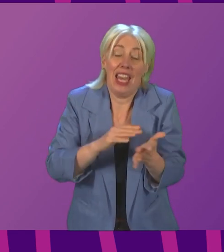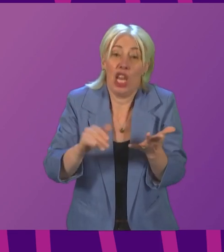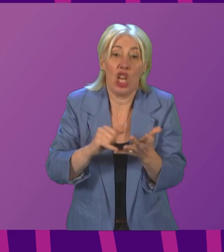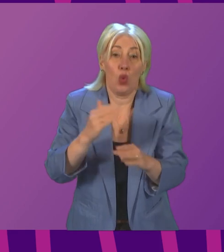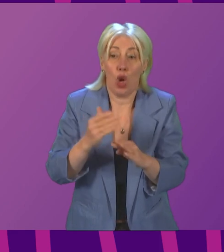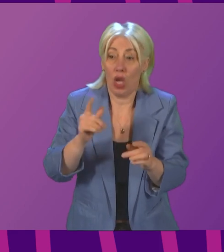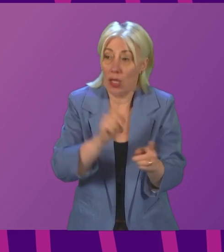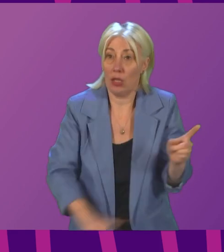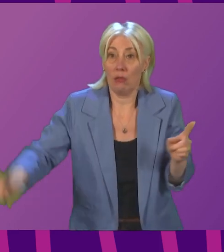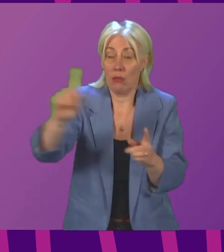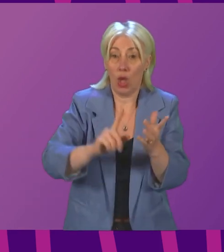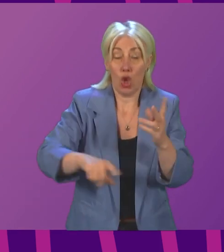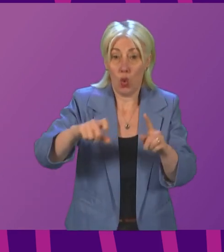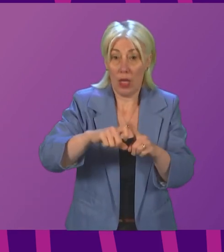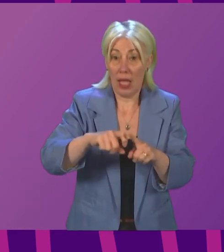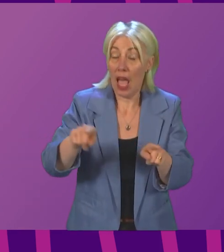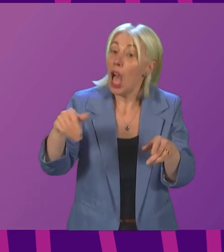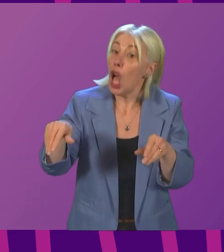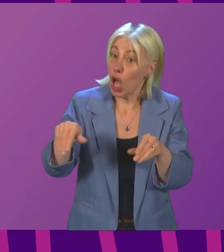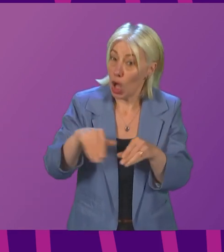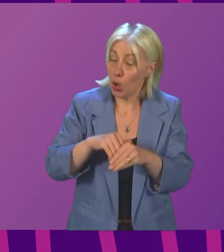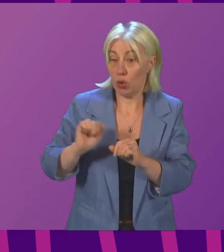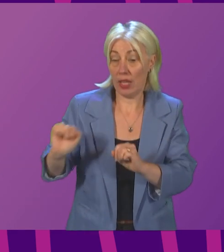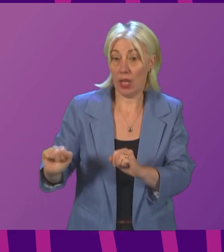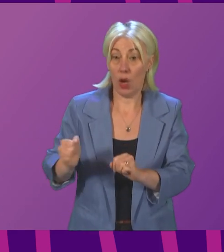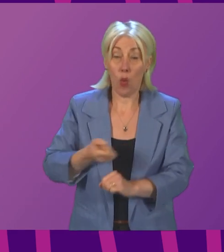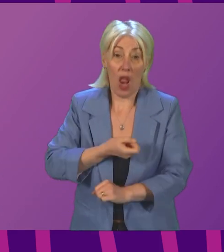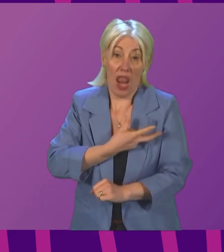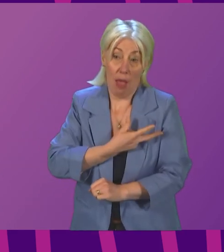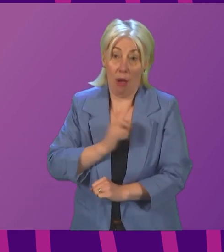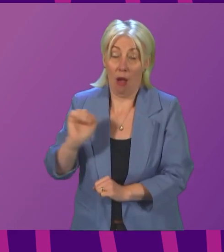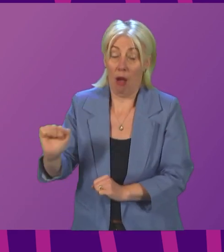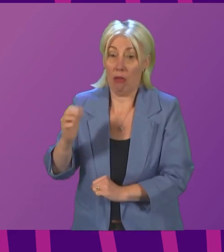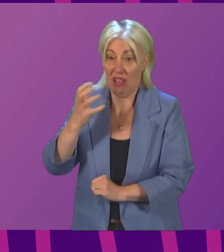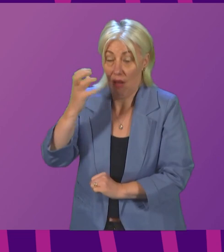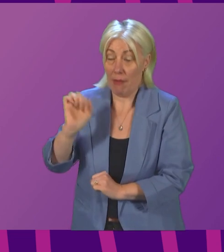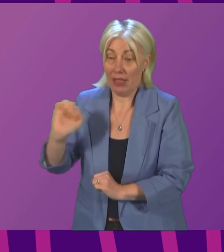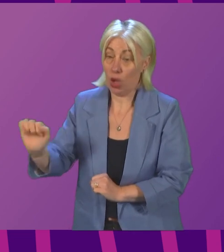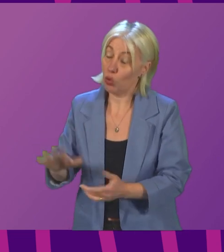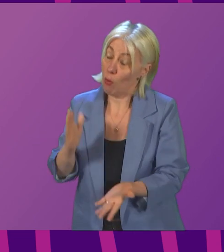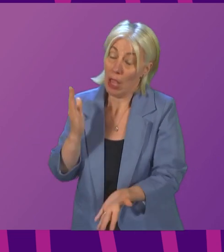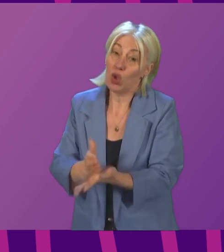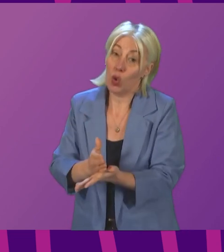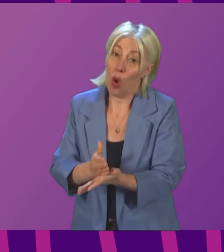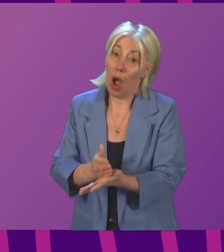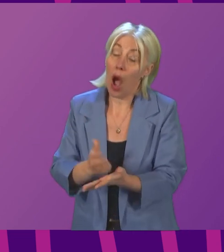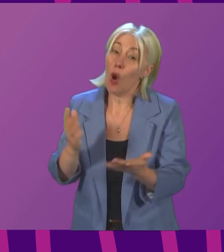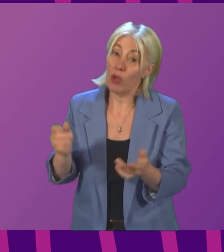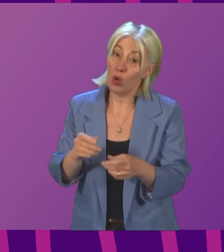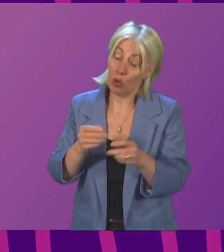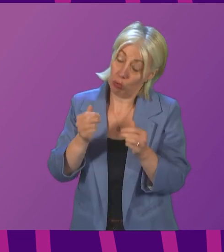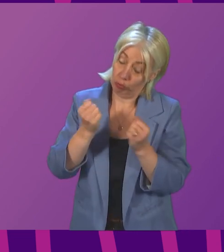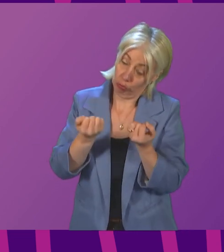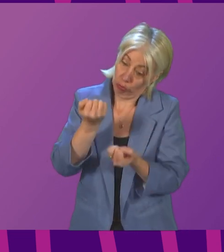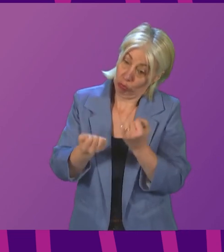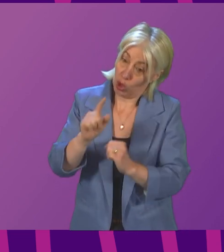workers in any part of the UK, including where Labour is in government. So perhaps we should judge on what they do, not just